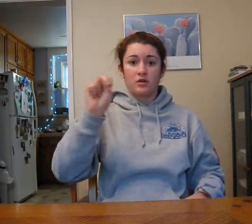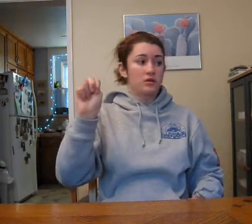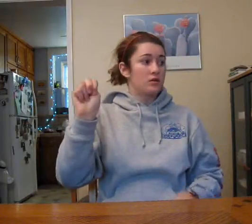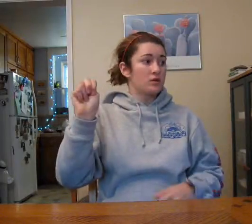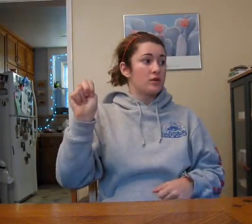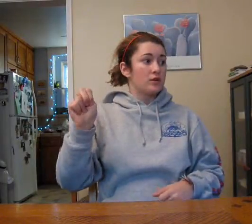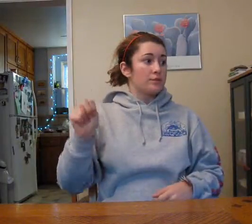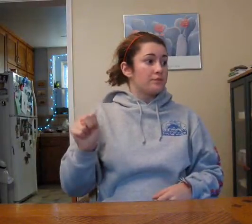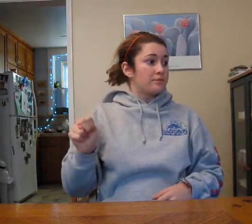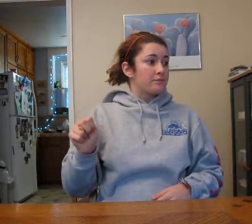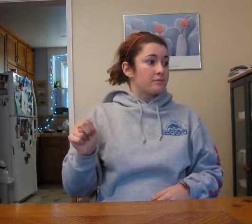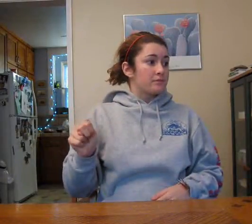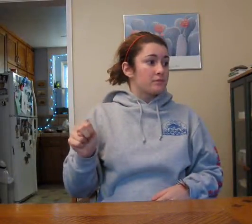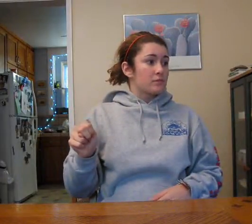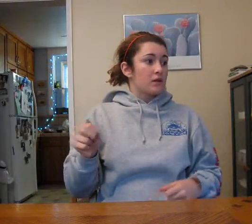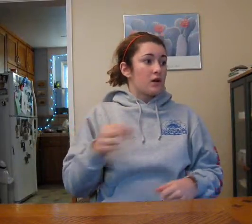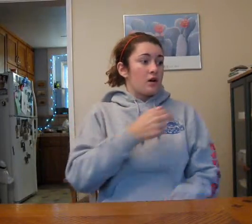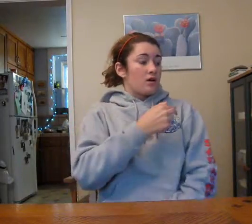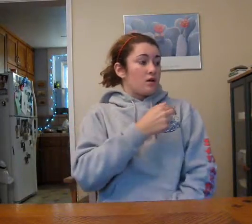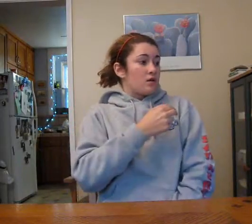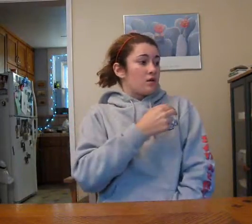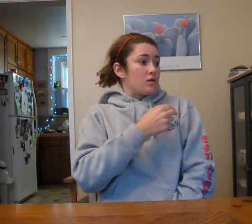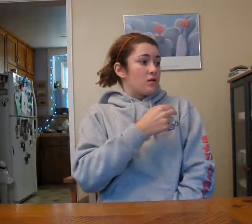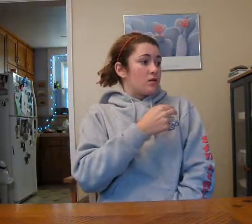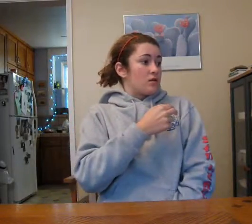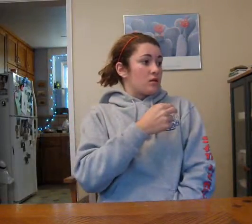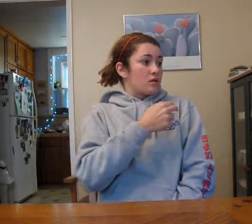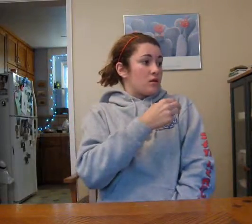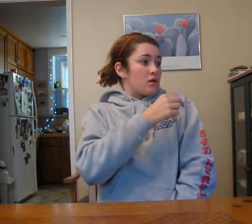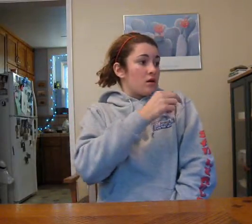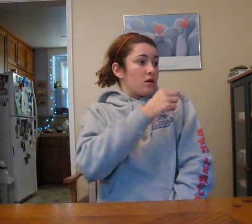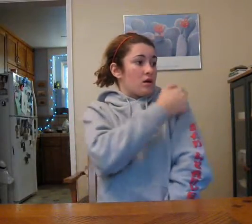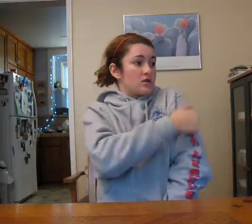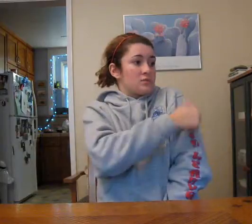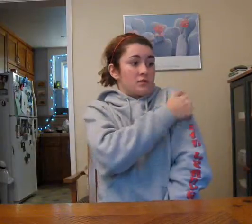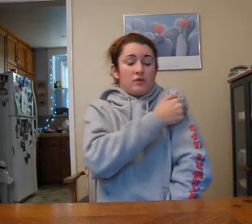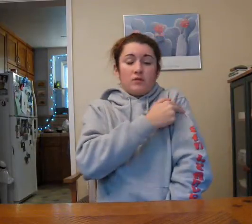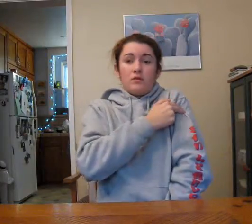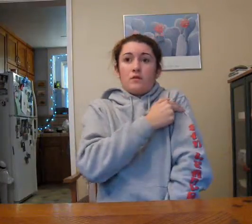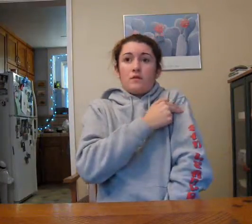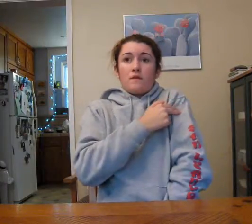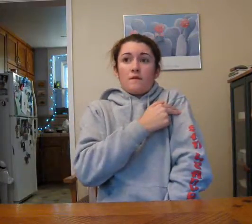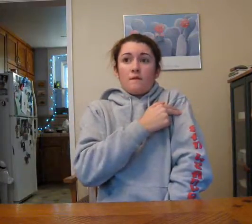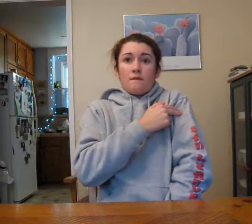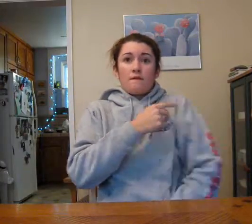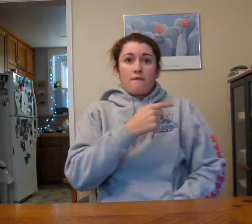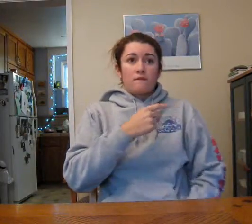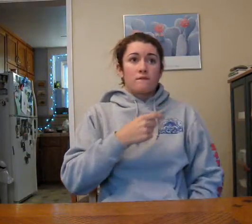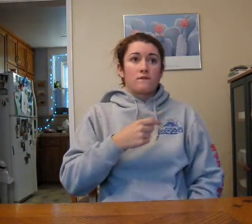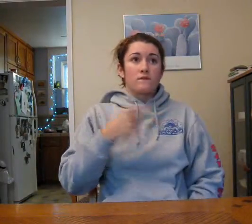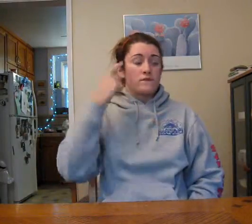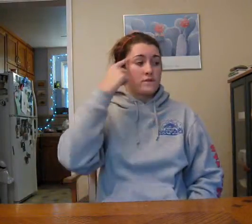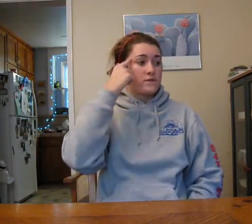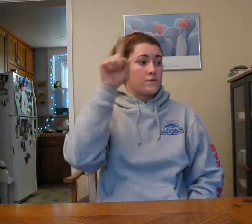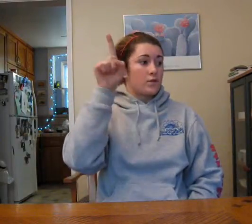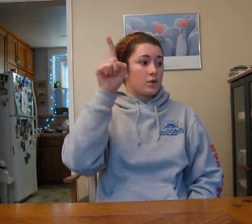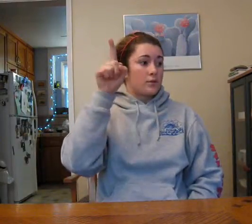hospital for